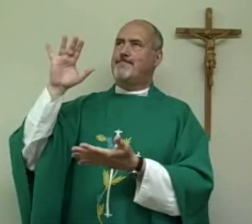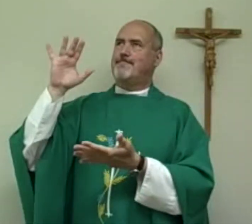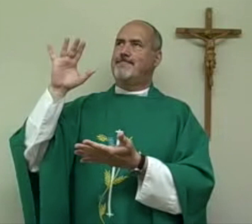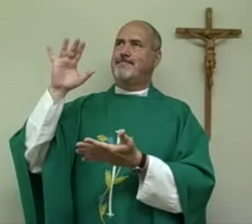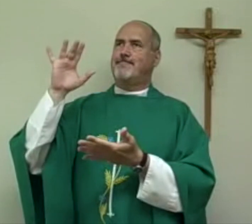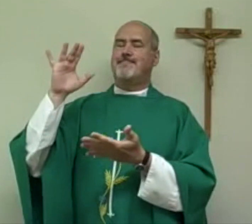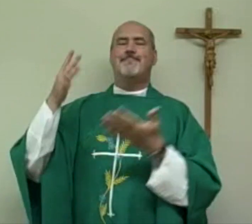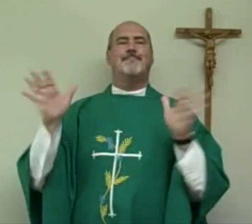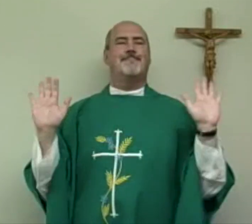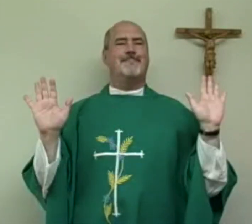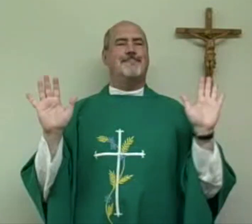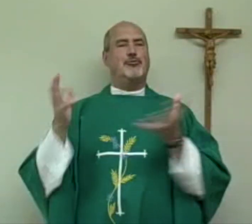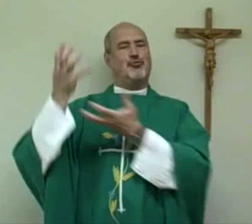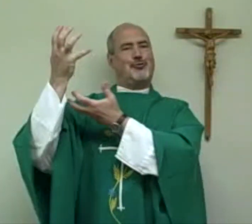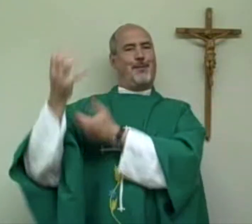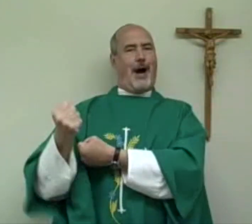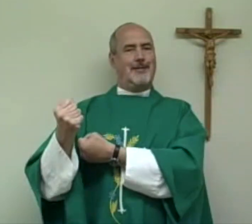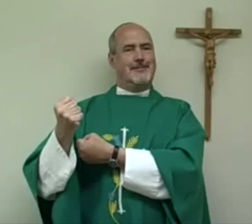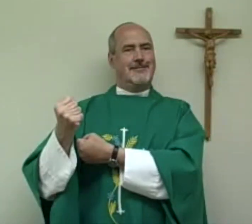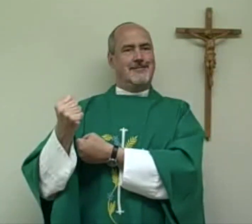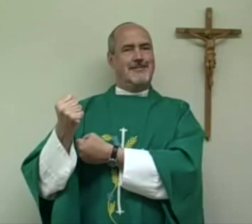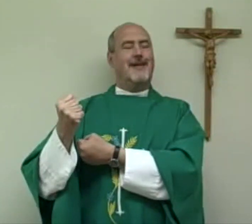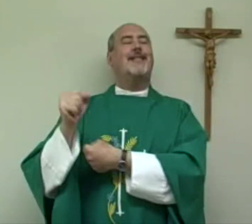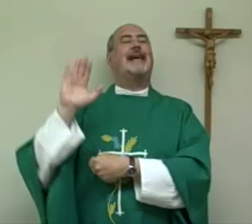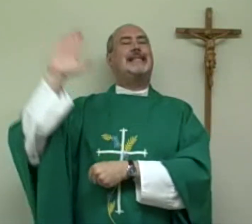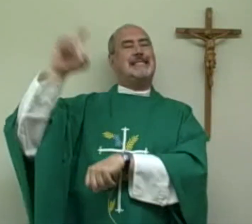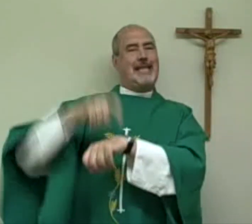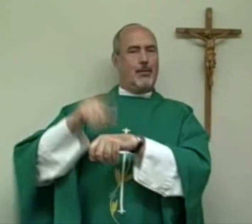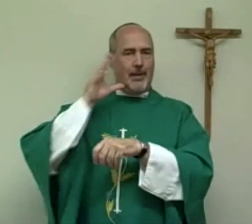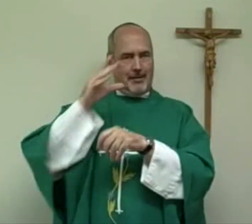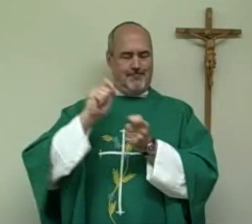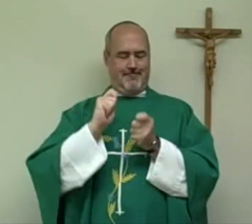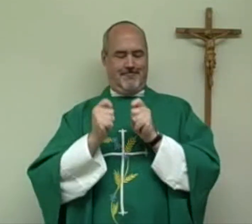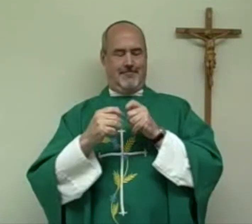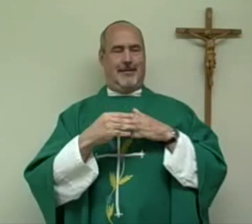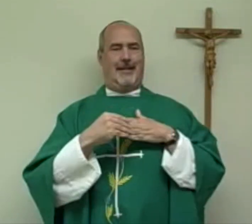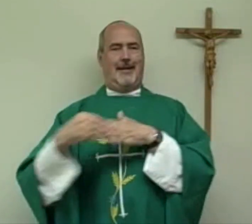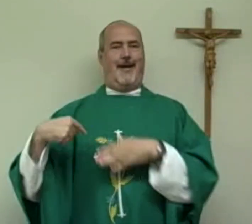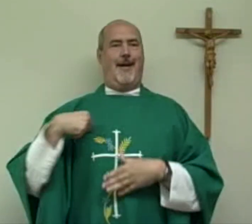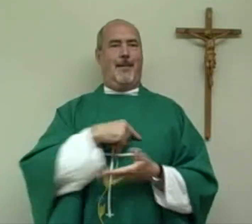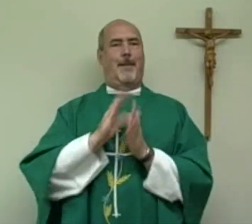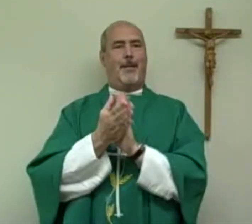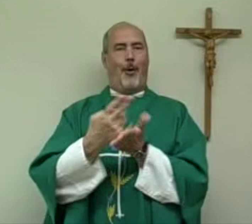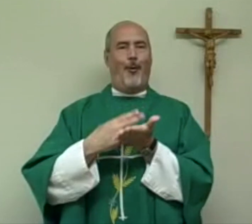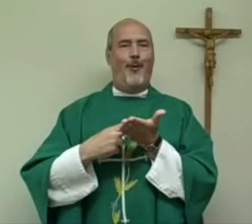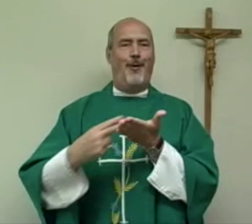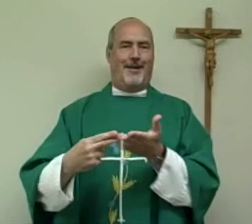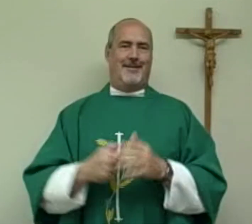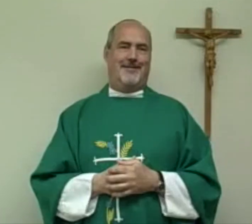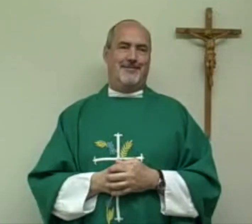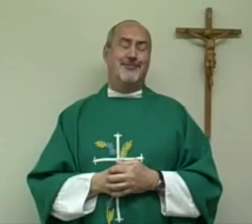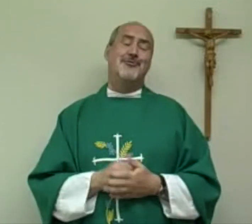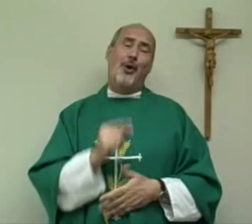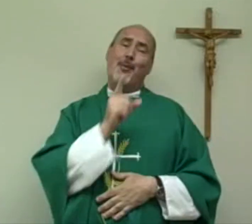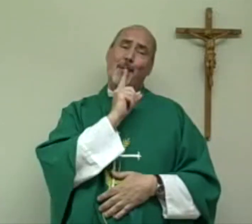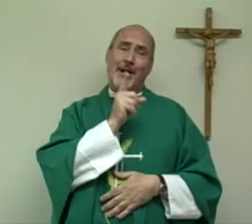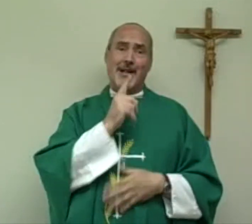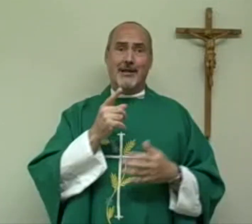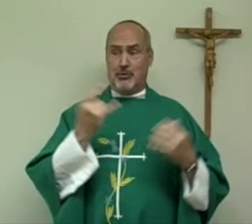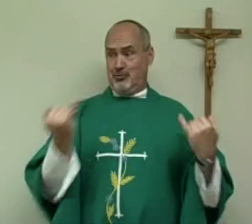way you see fit to serve your glory. And we have to trust him and know that in his time he will help us to